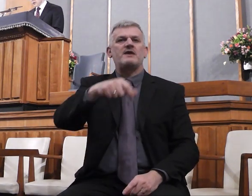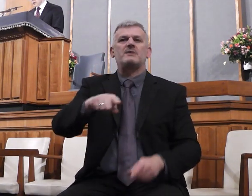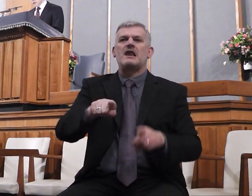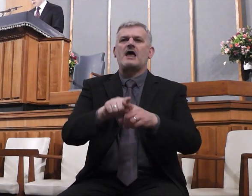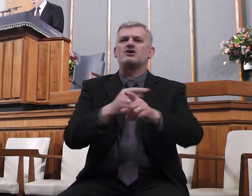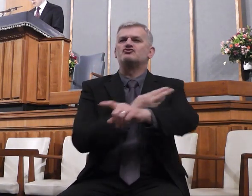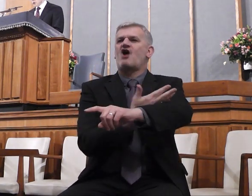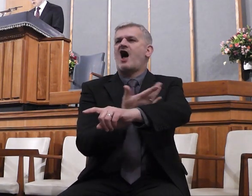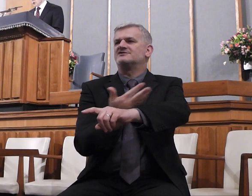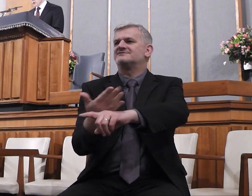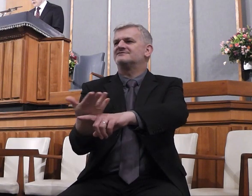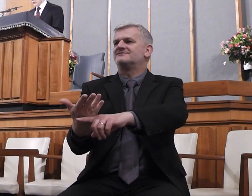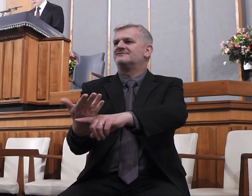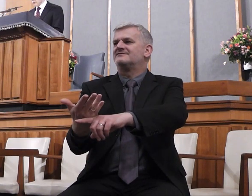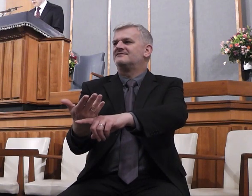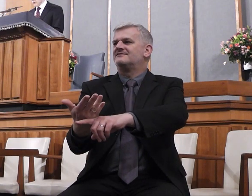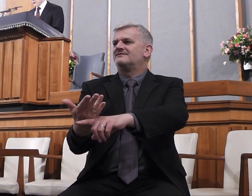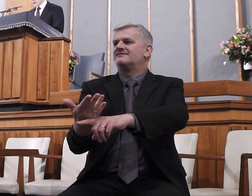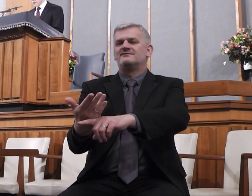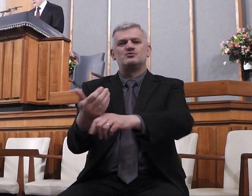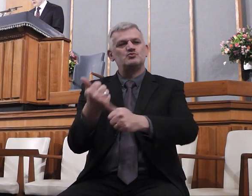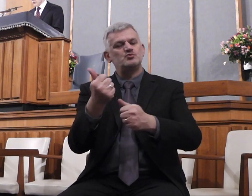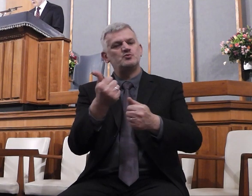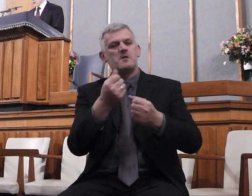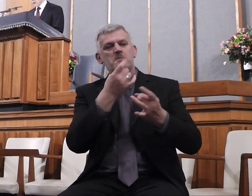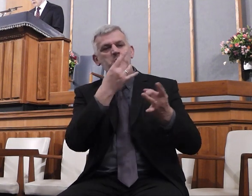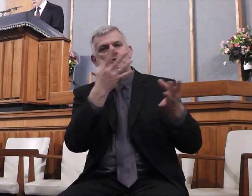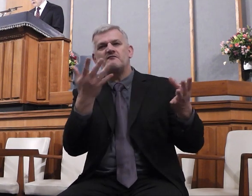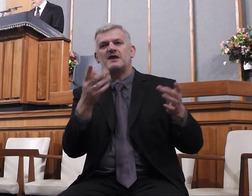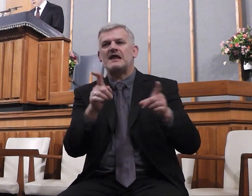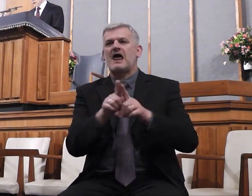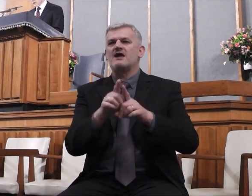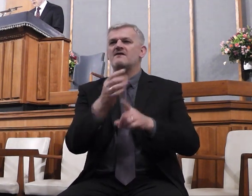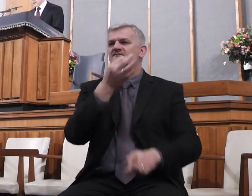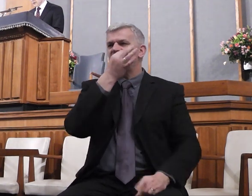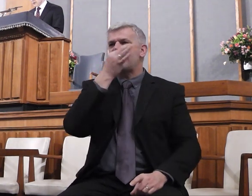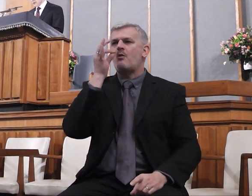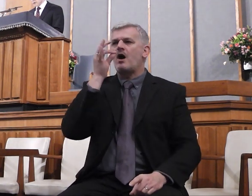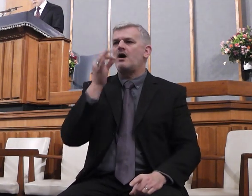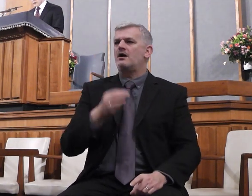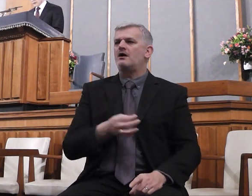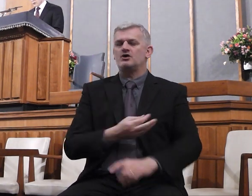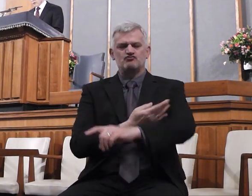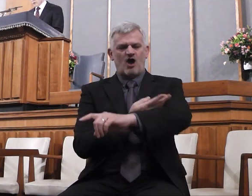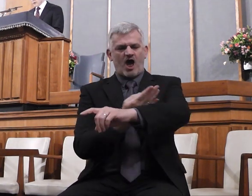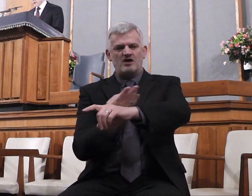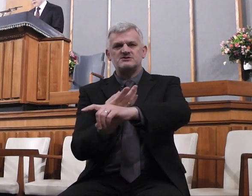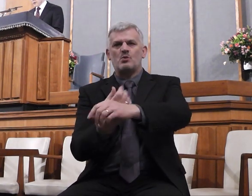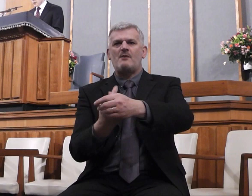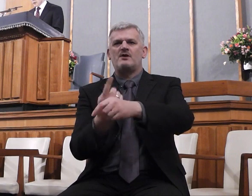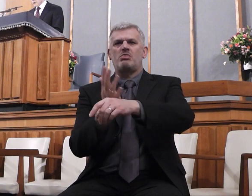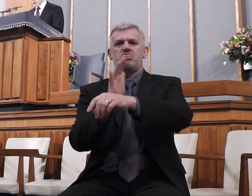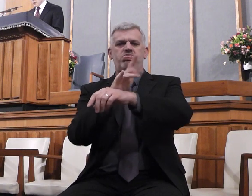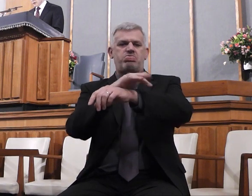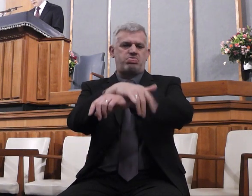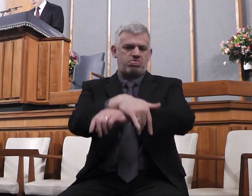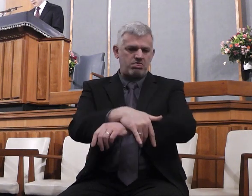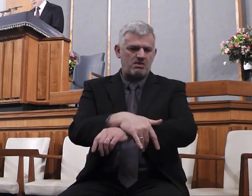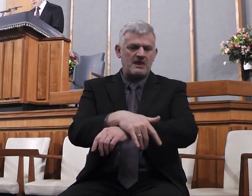and all the goodliness thereof is as the flower of the field. The grass withereth, the flower faded,